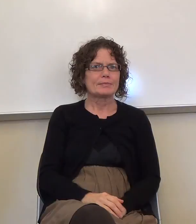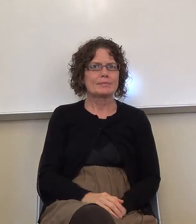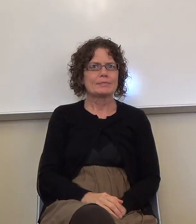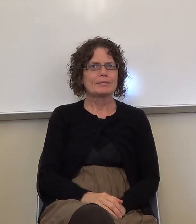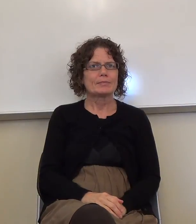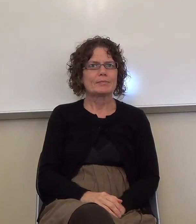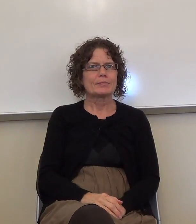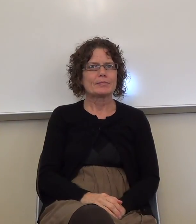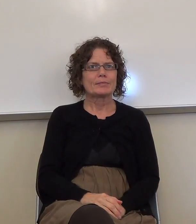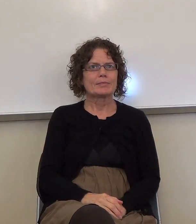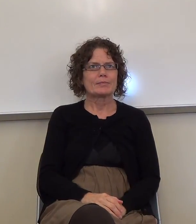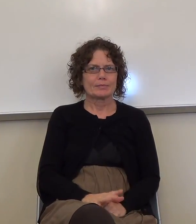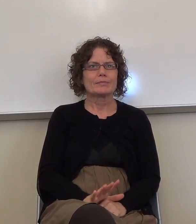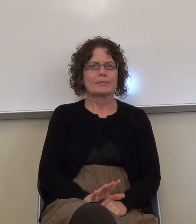Wait, so that homework's good for you, right?